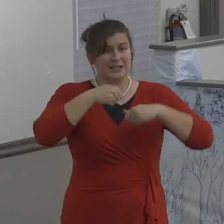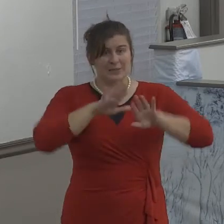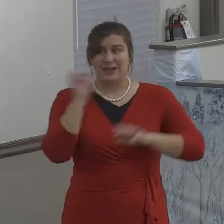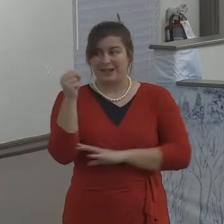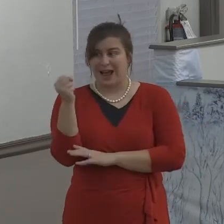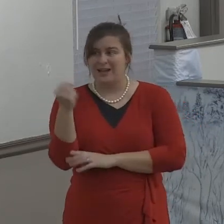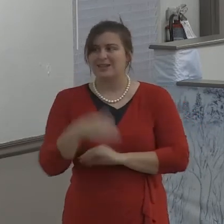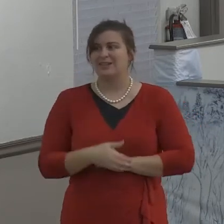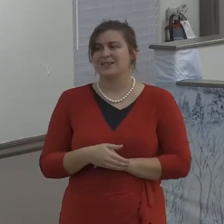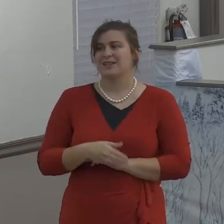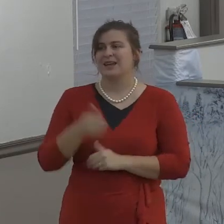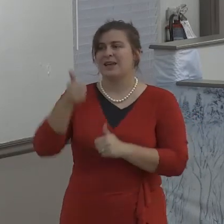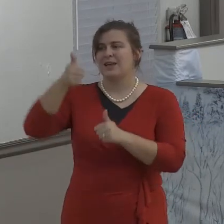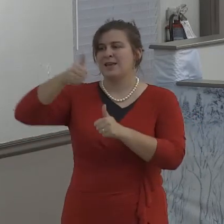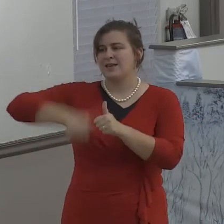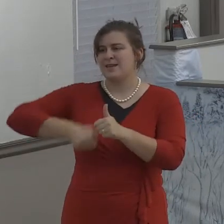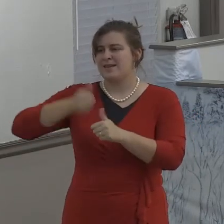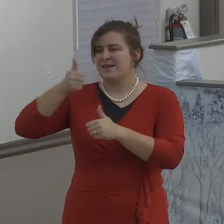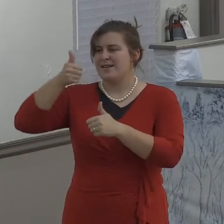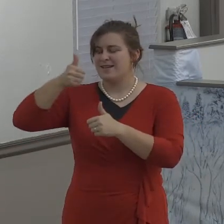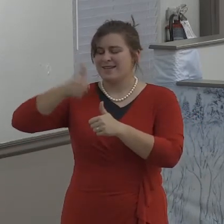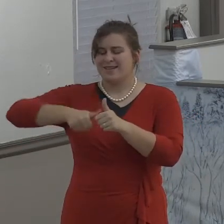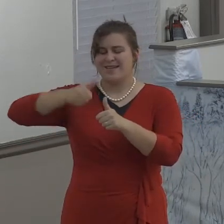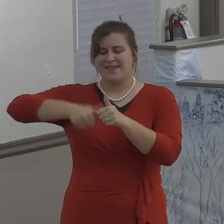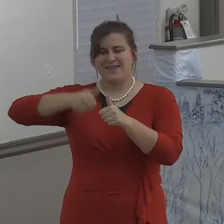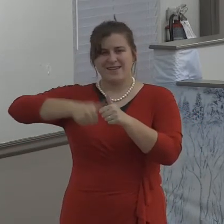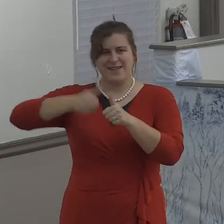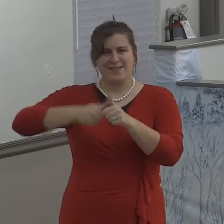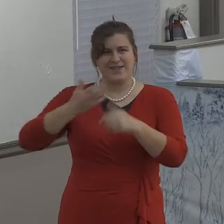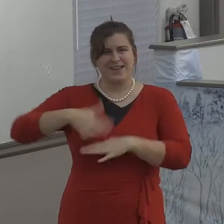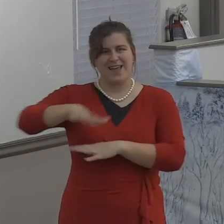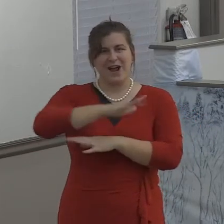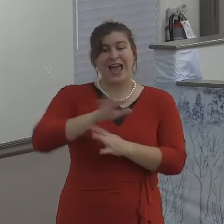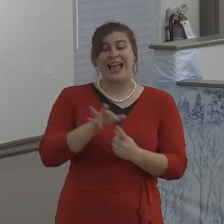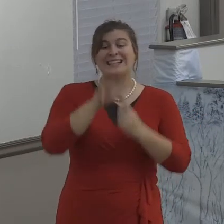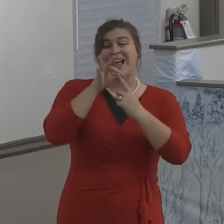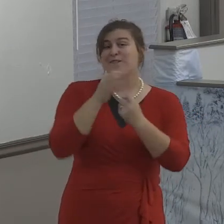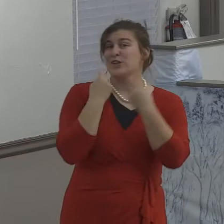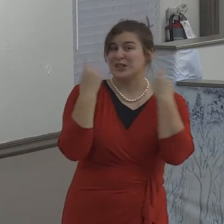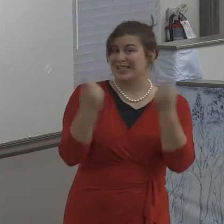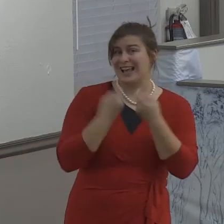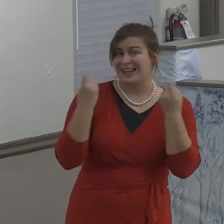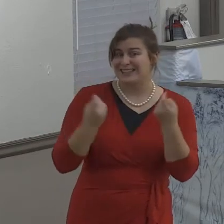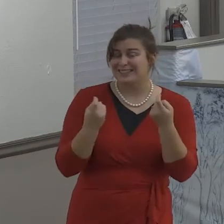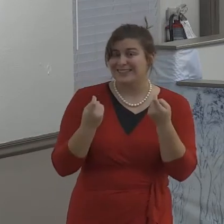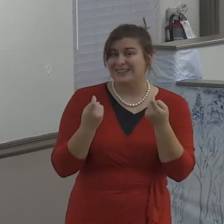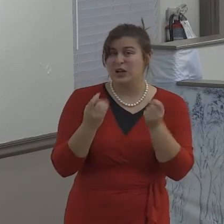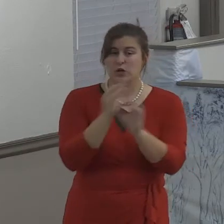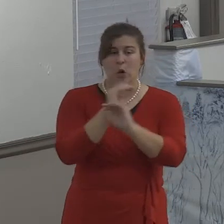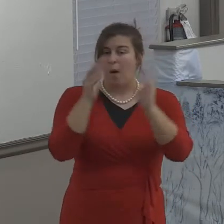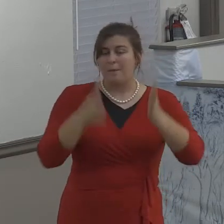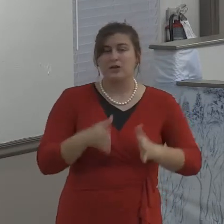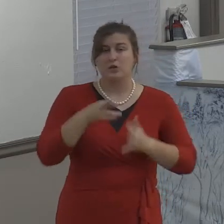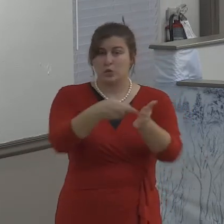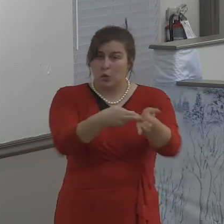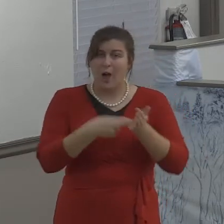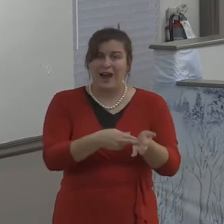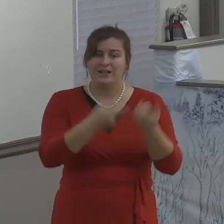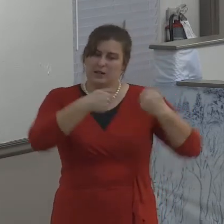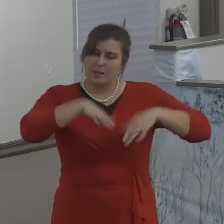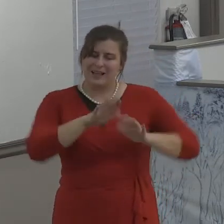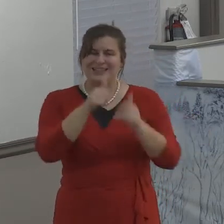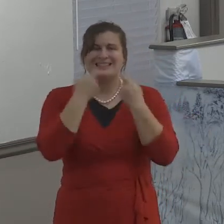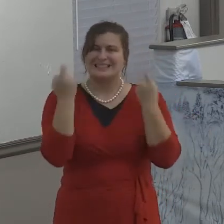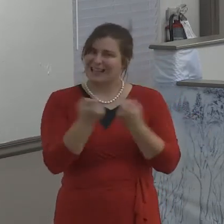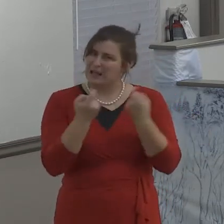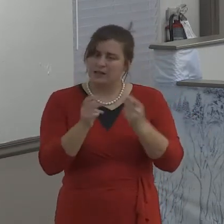21 of Ephesians chapter 5, notice what it says. It says submitting yourselves again one to another